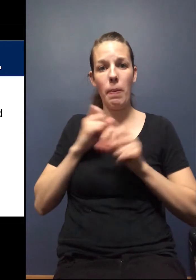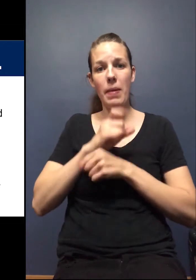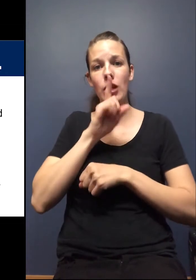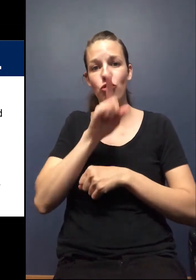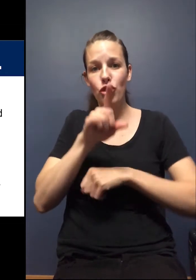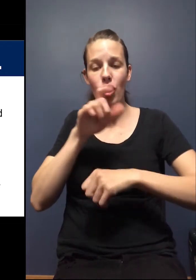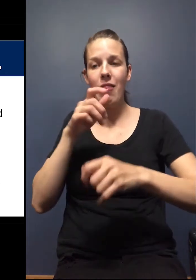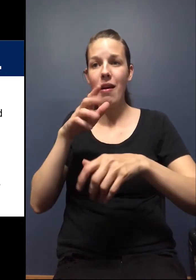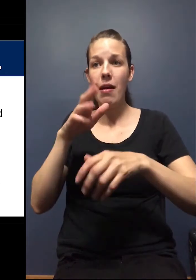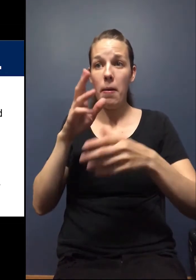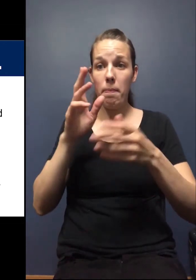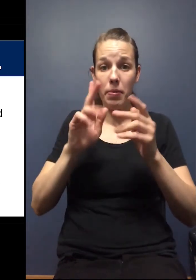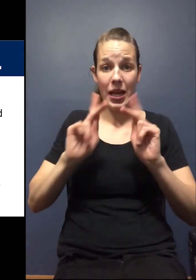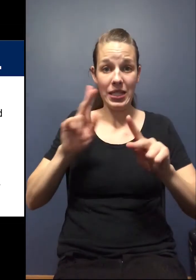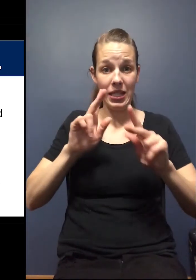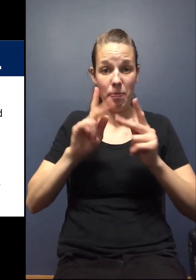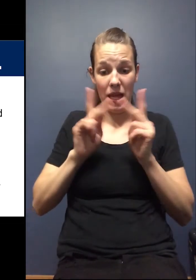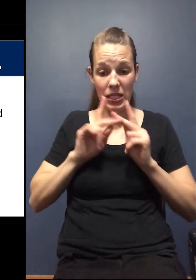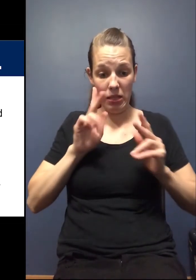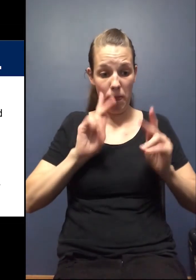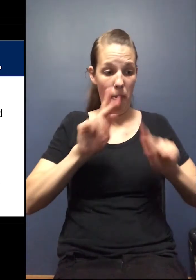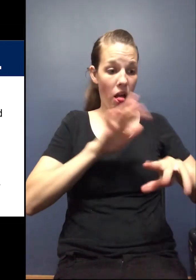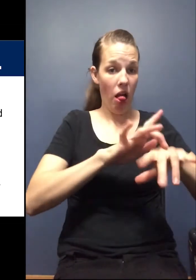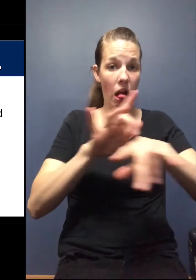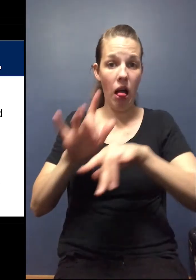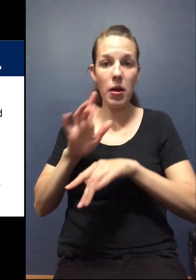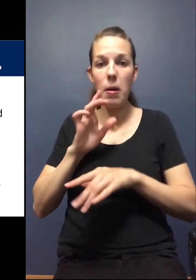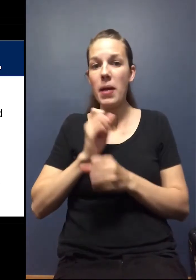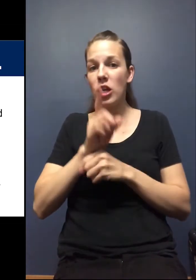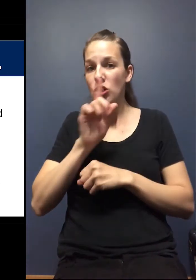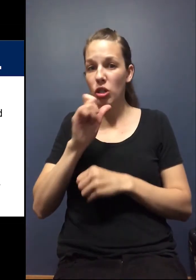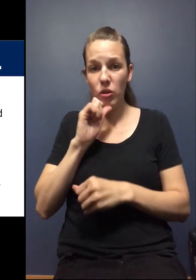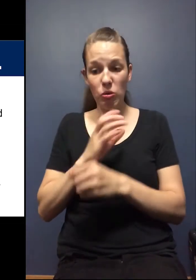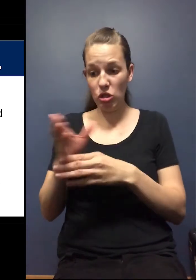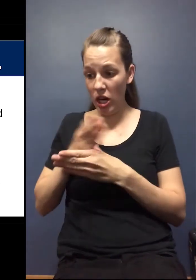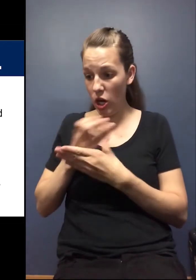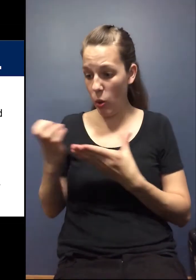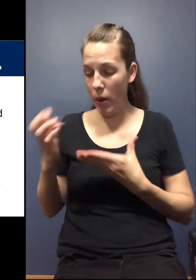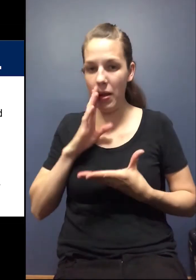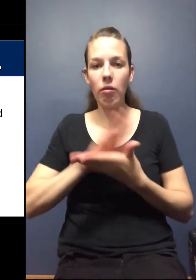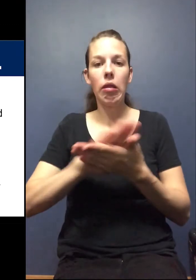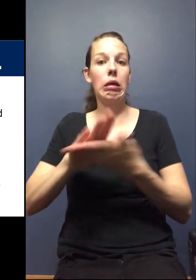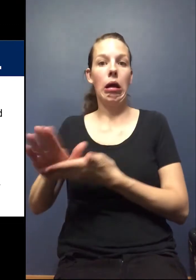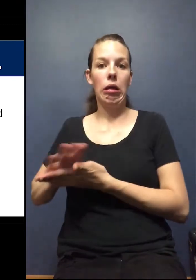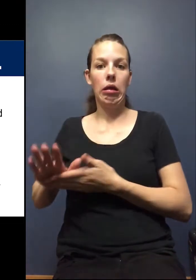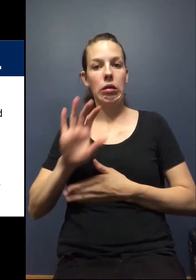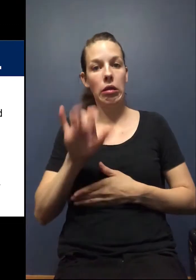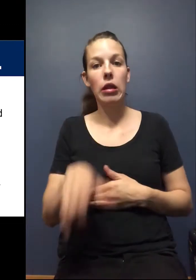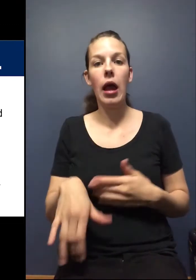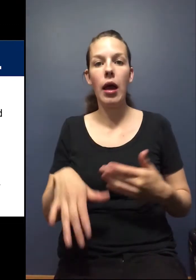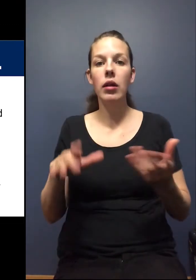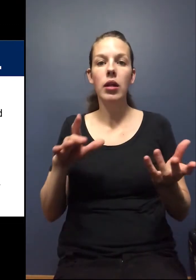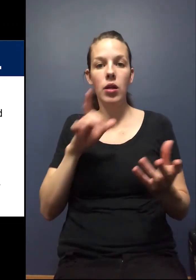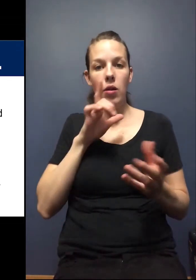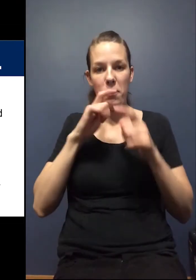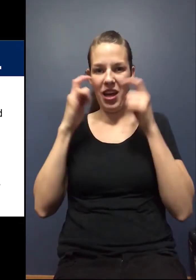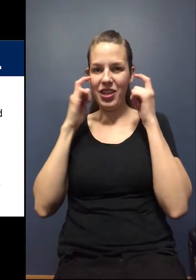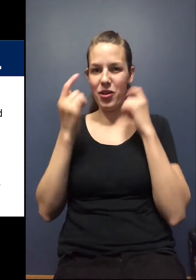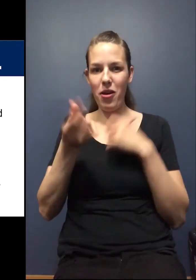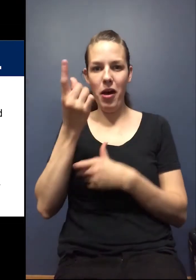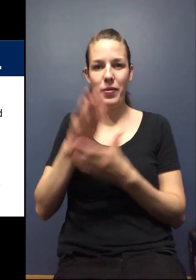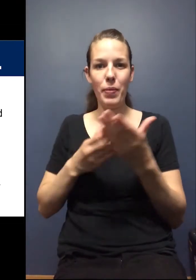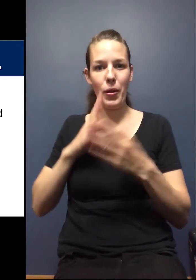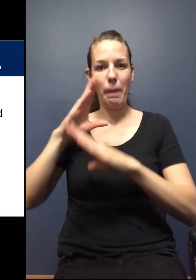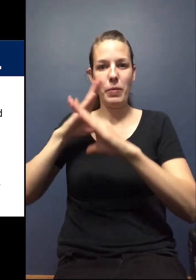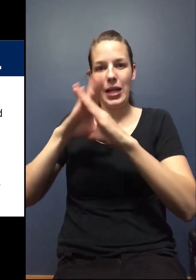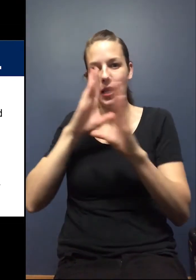make sure those high touch points, to make sure you don't share equipment, to make sure you wipe everything down. Um, so the master just one part of